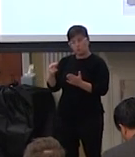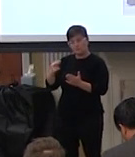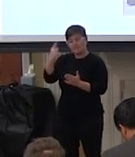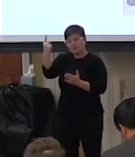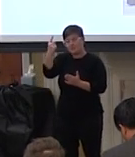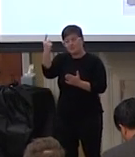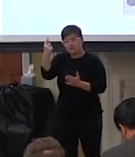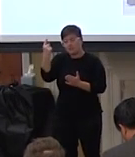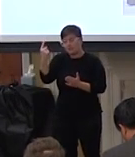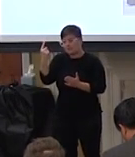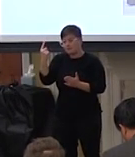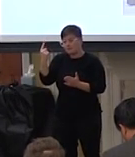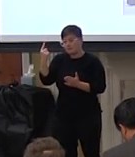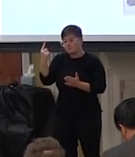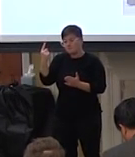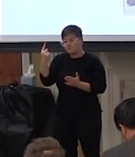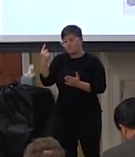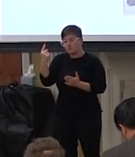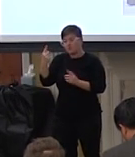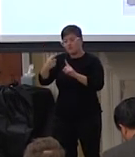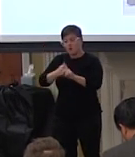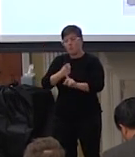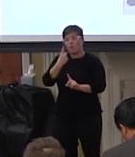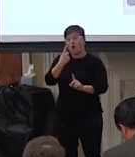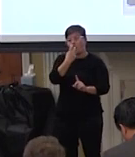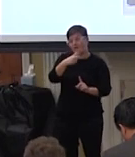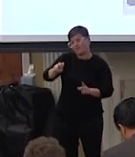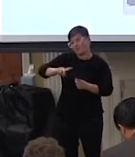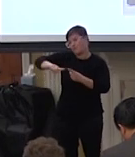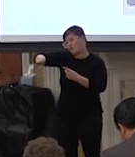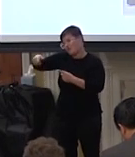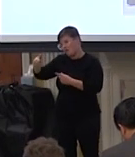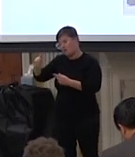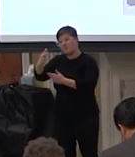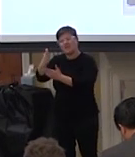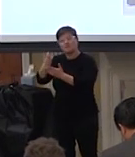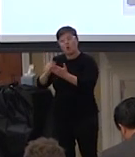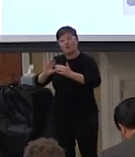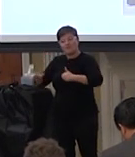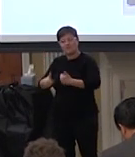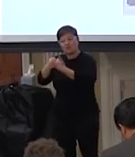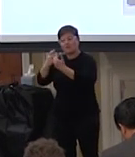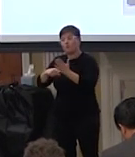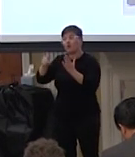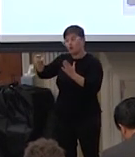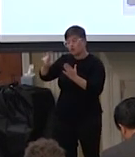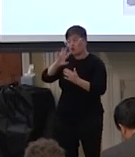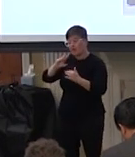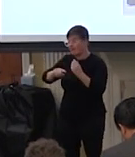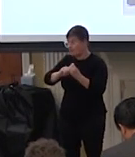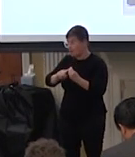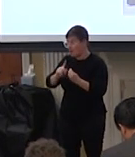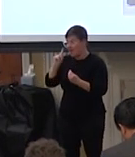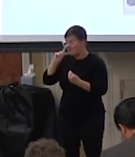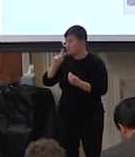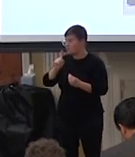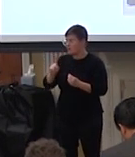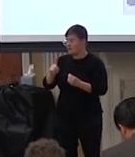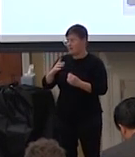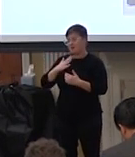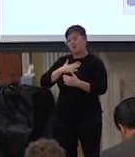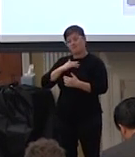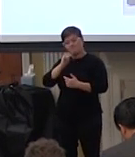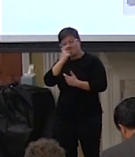something that um to move from one to the other is actually part of the challenge of what you're talking about which i think is really